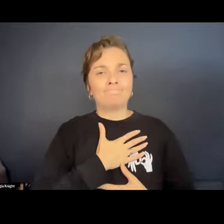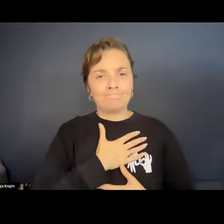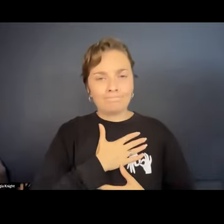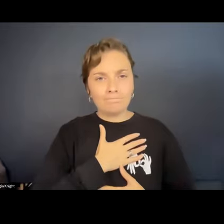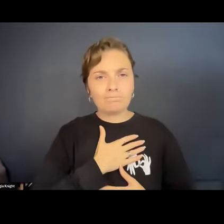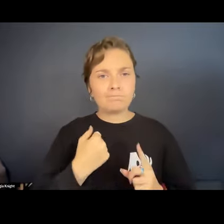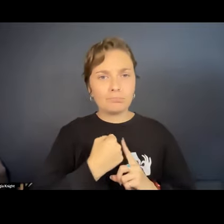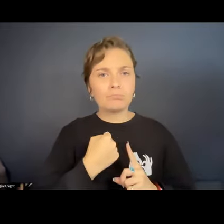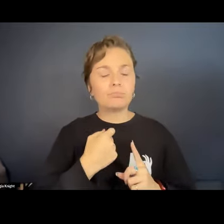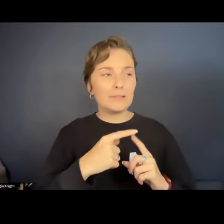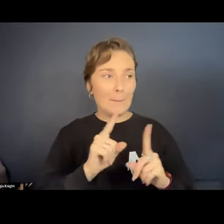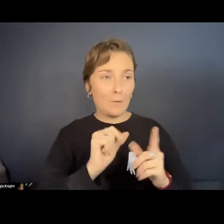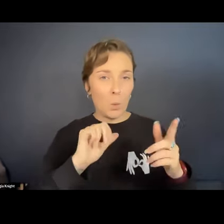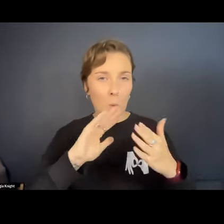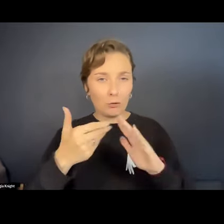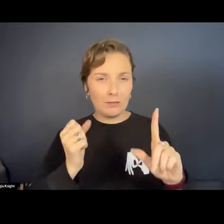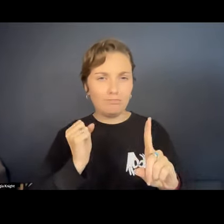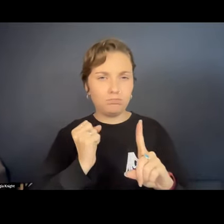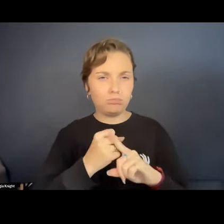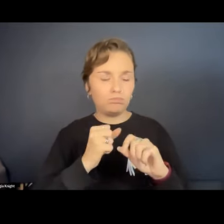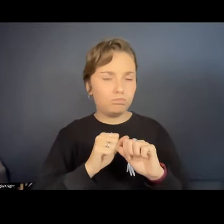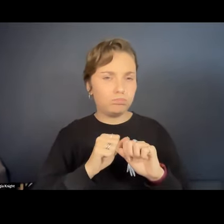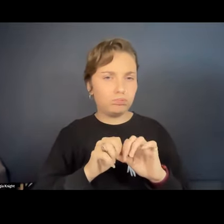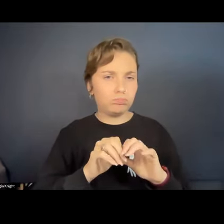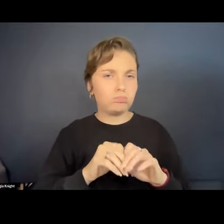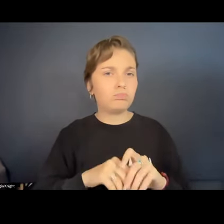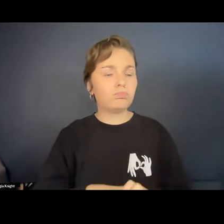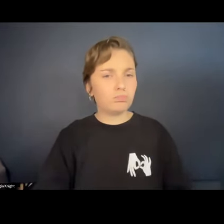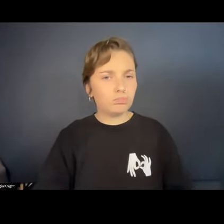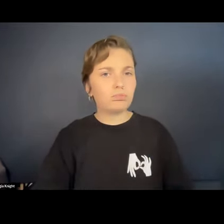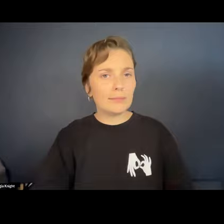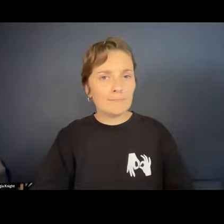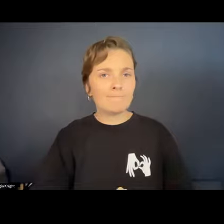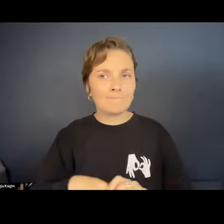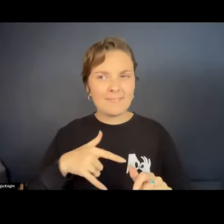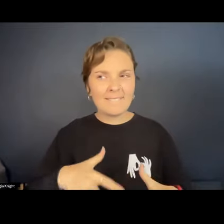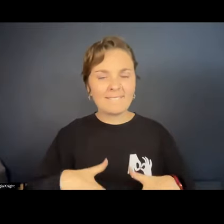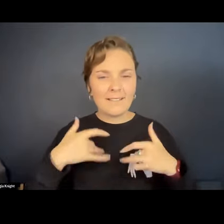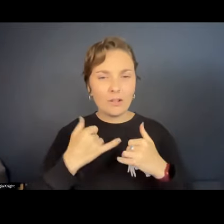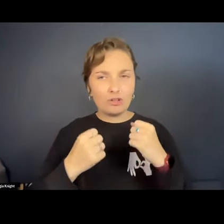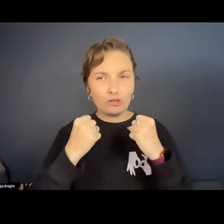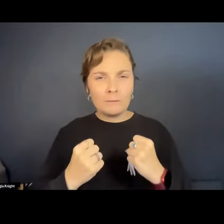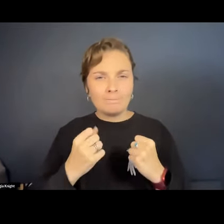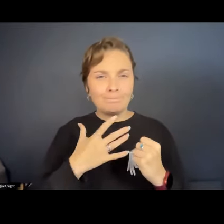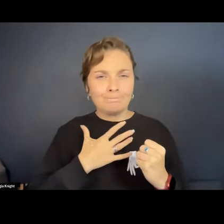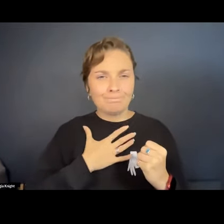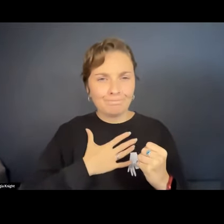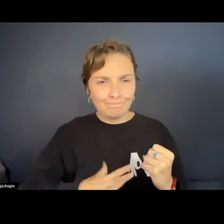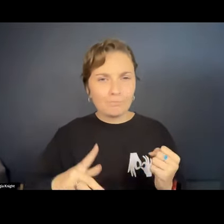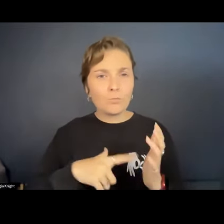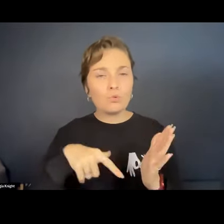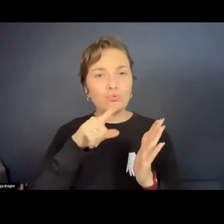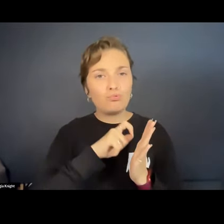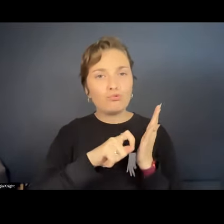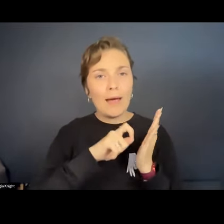the whole community quite deeply. And I felt a really strong urge to want to write